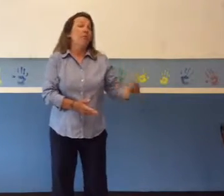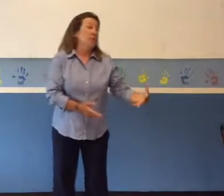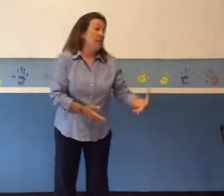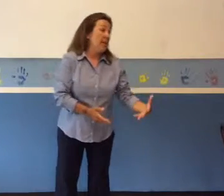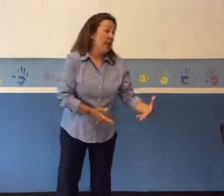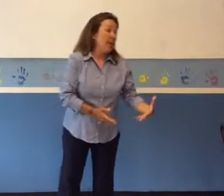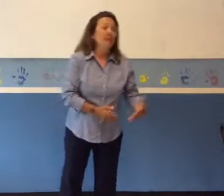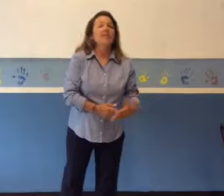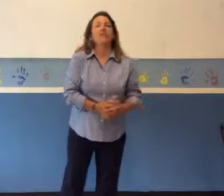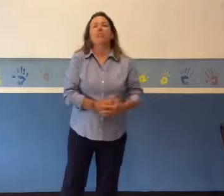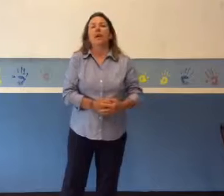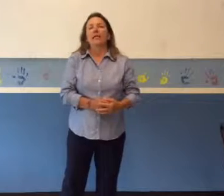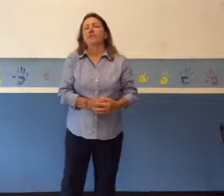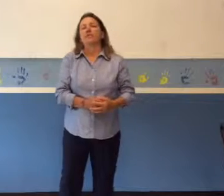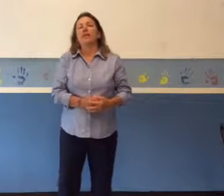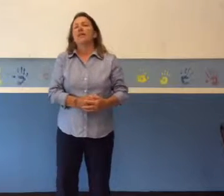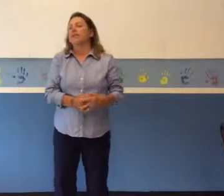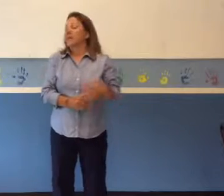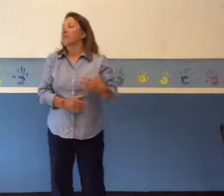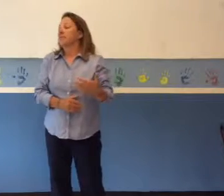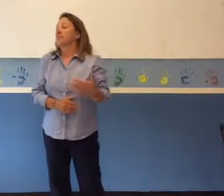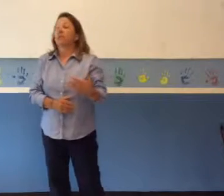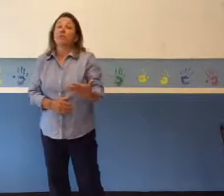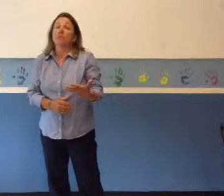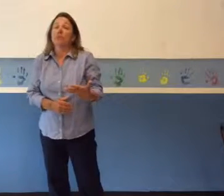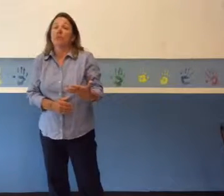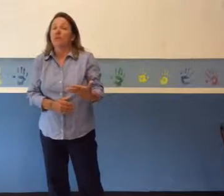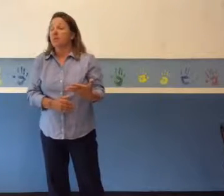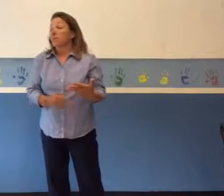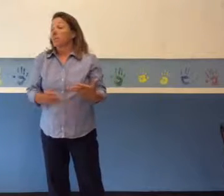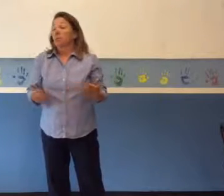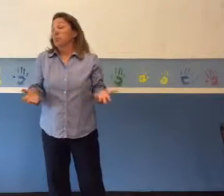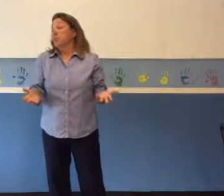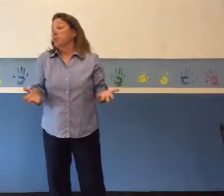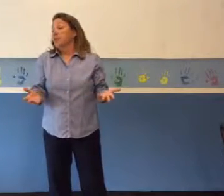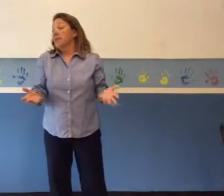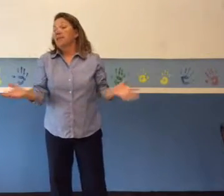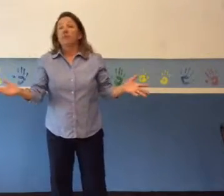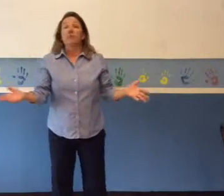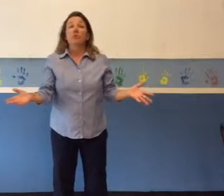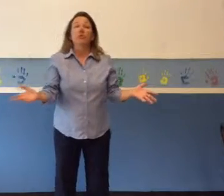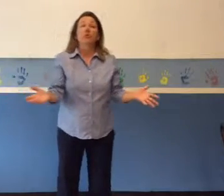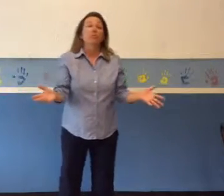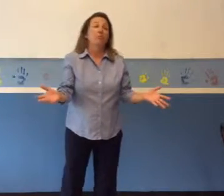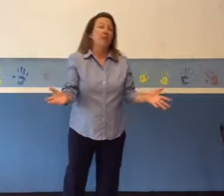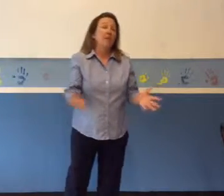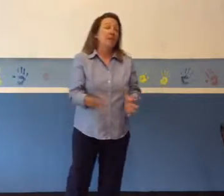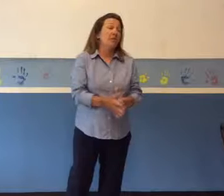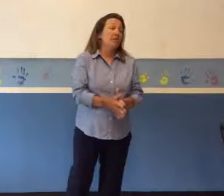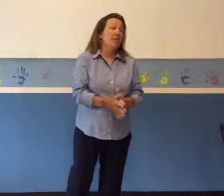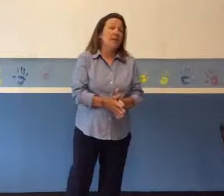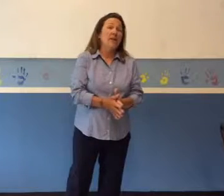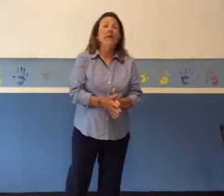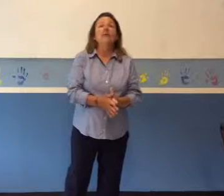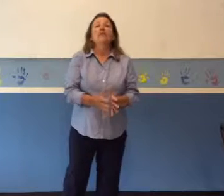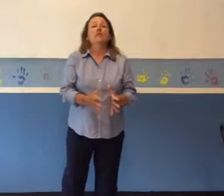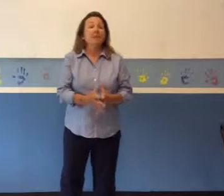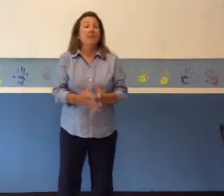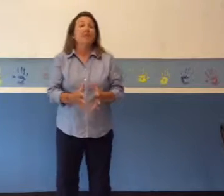know it today, is the practice of guaranteeing a teacher their job. Originally, this was a due process guarantee, something